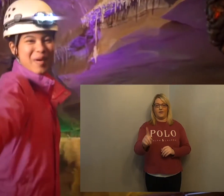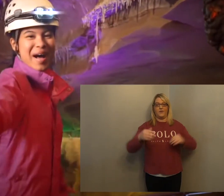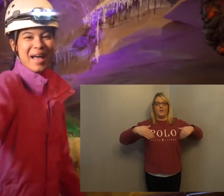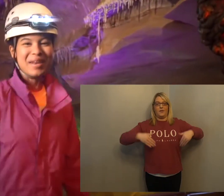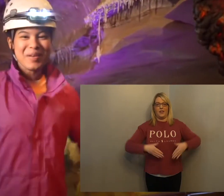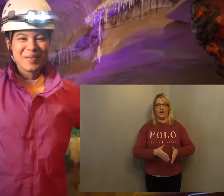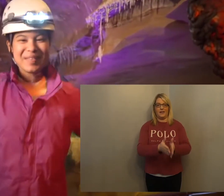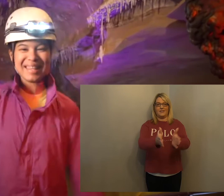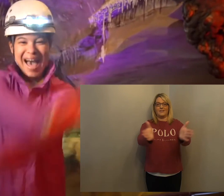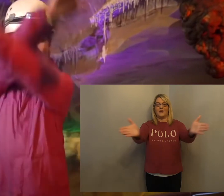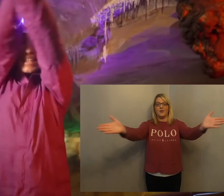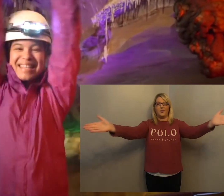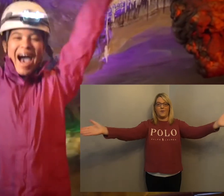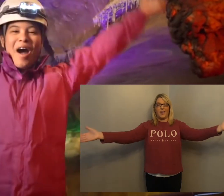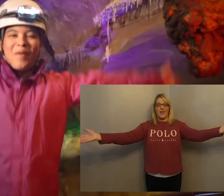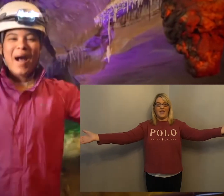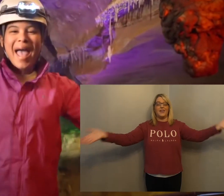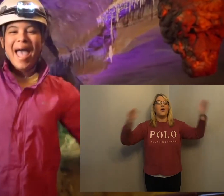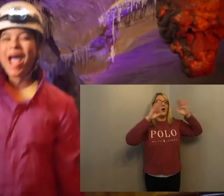one who lights our way.